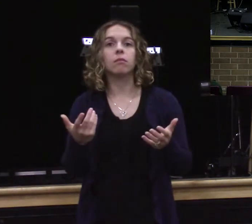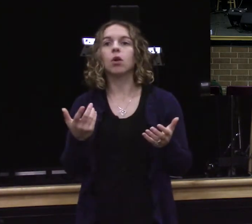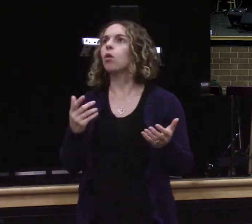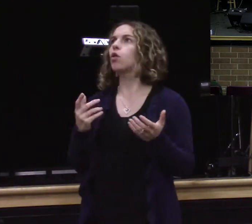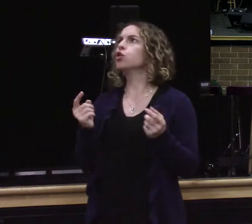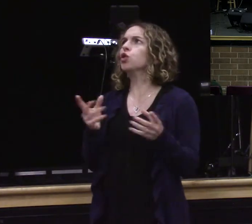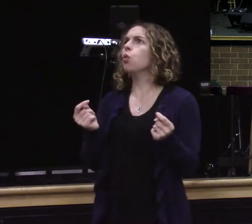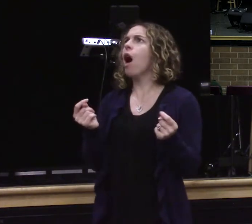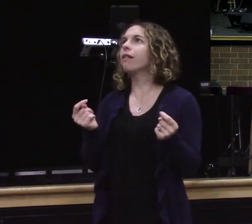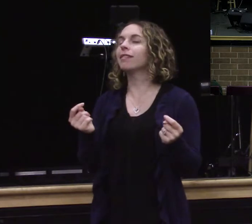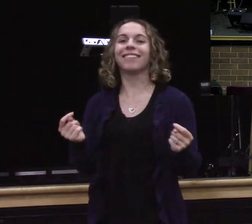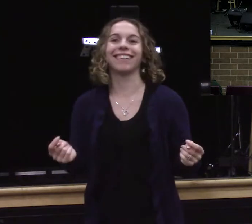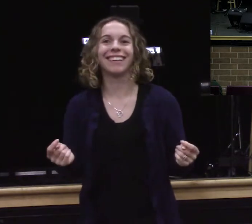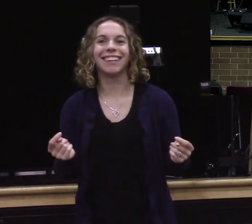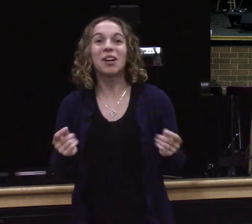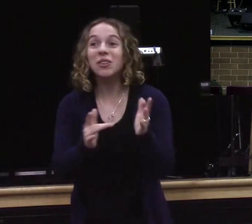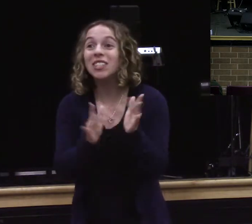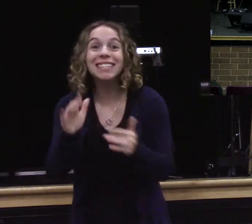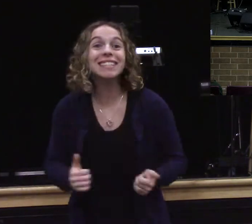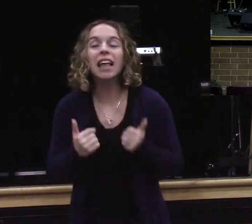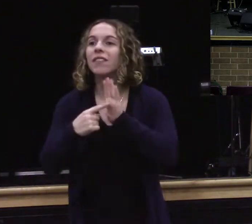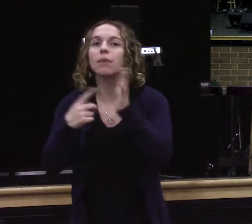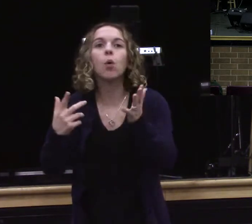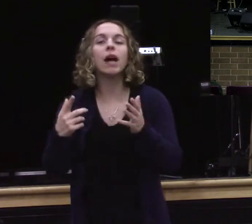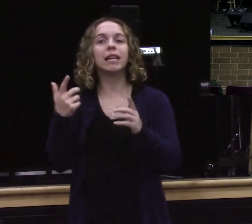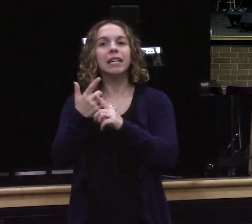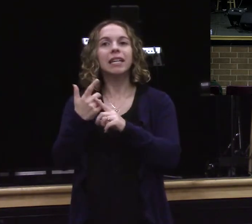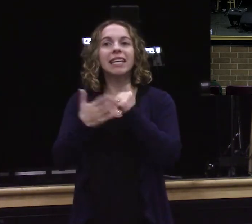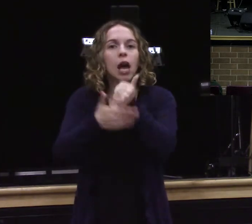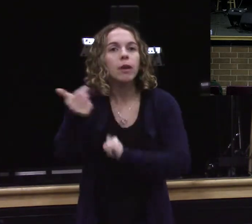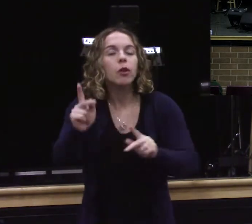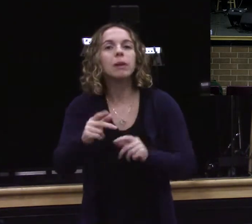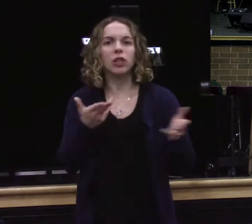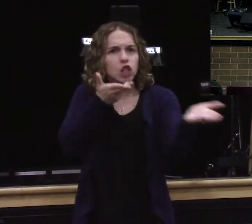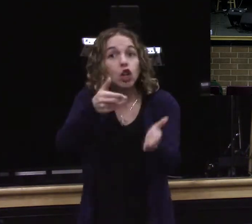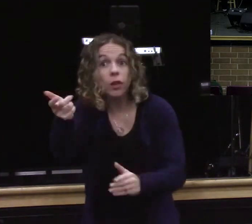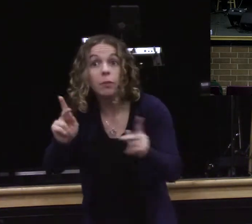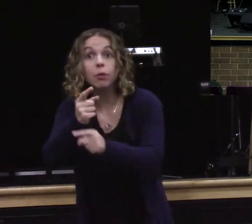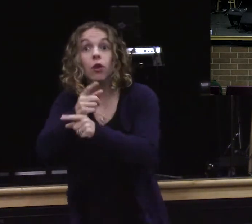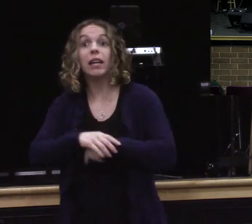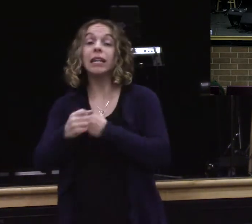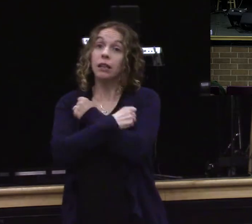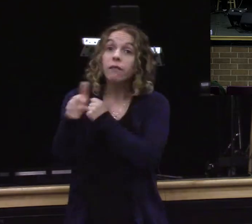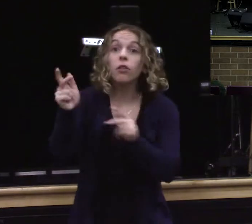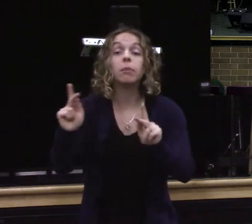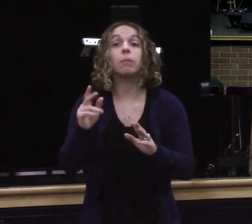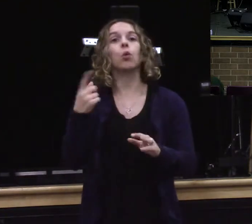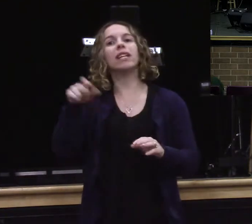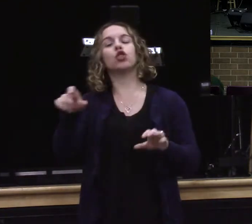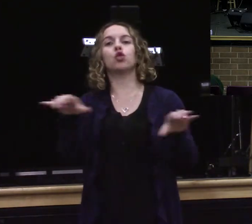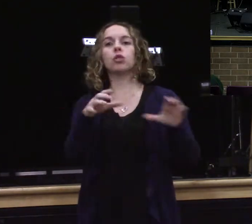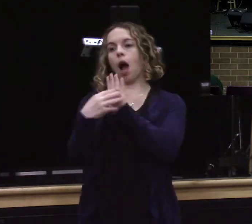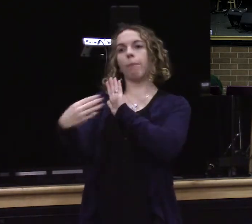like how Jesus lived his whole life Jesus came to seek and to save that which is lost he came to serve and to be a servant for many can you say amen